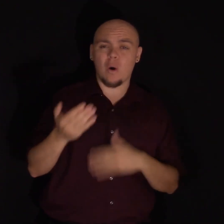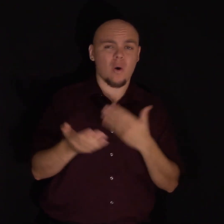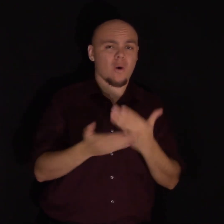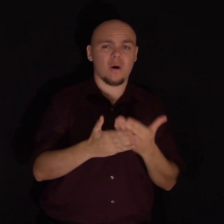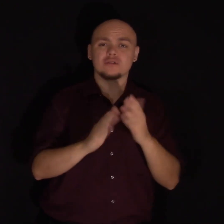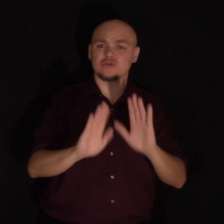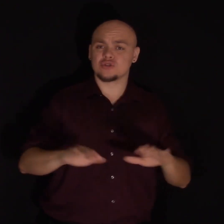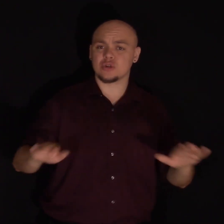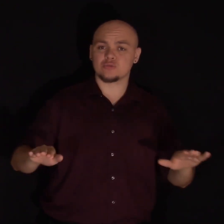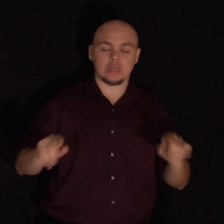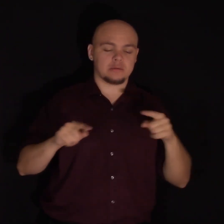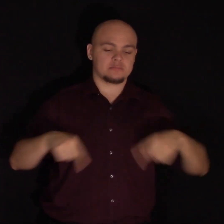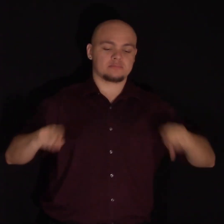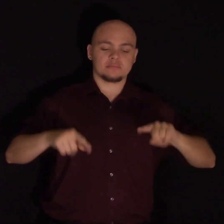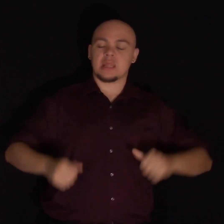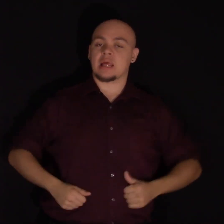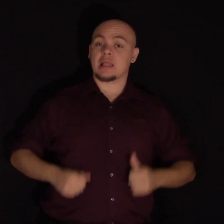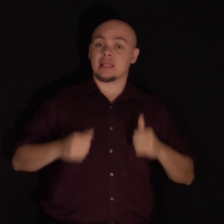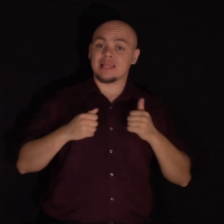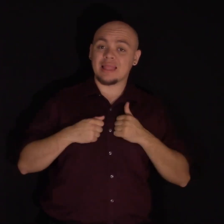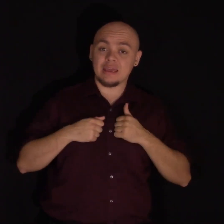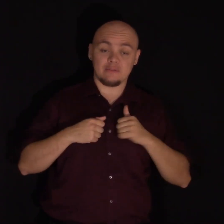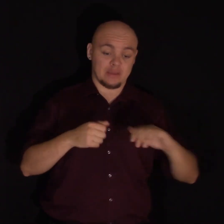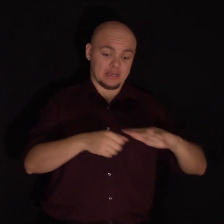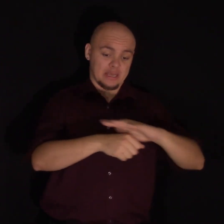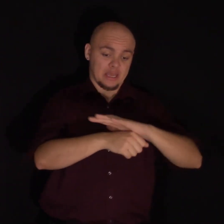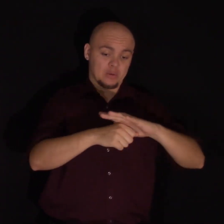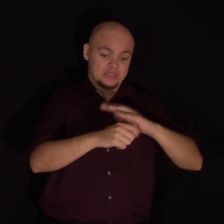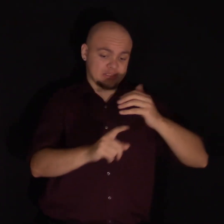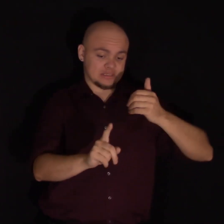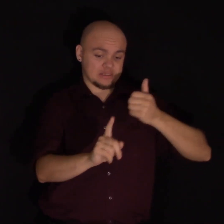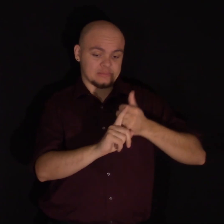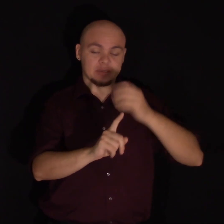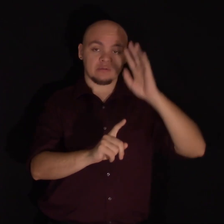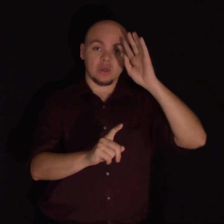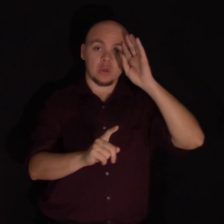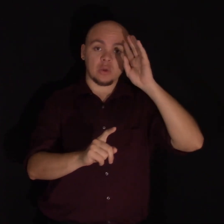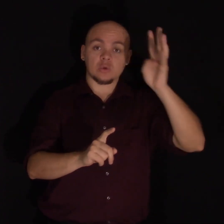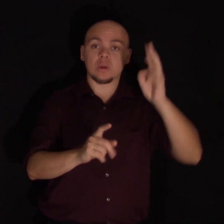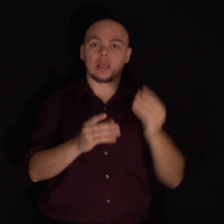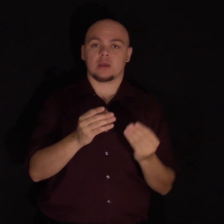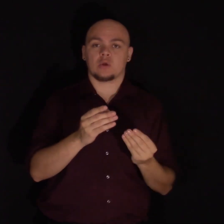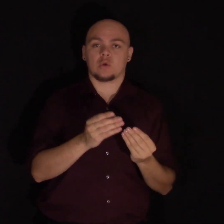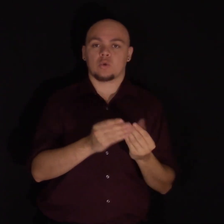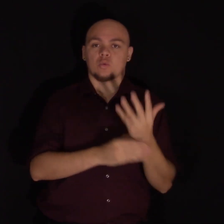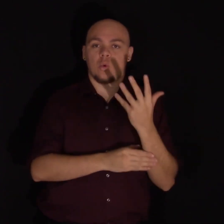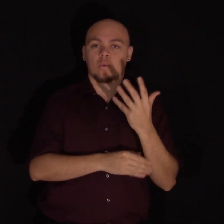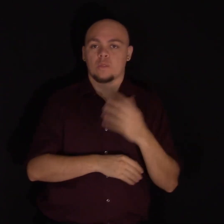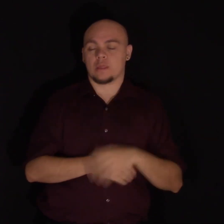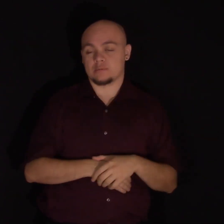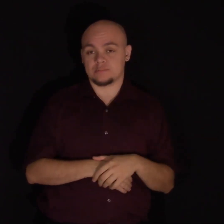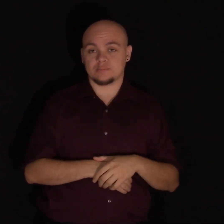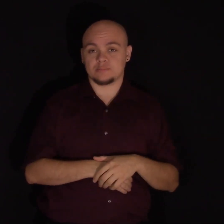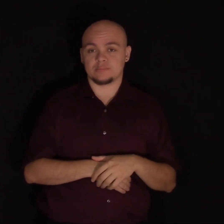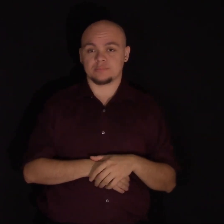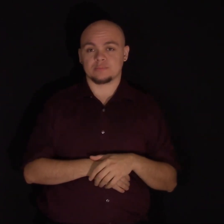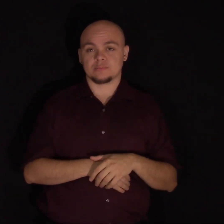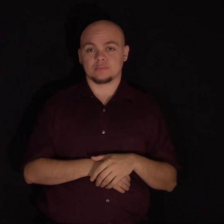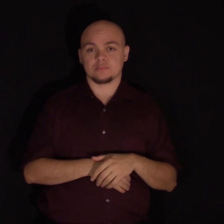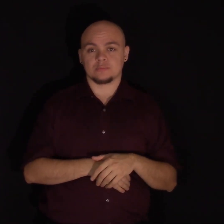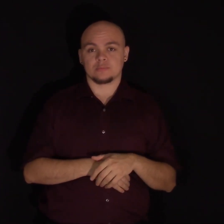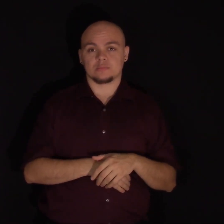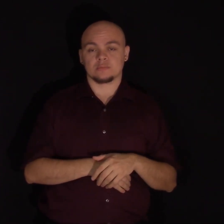to live in places that create that growth, to live